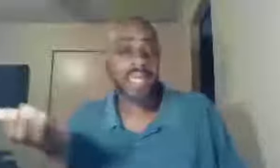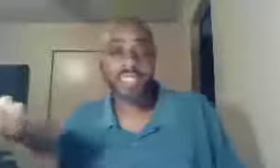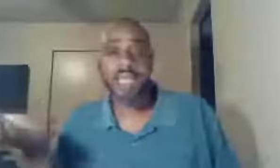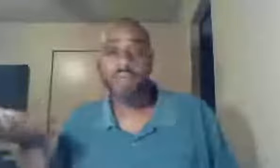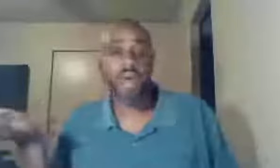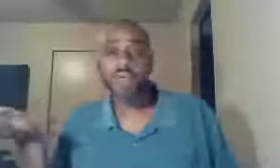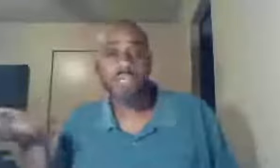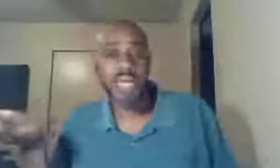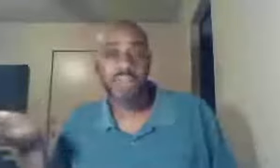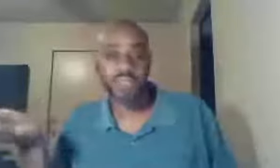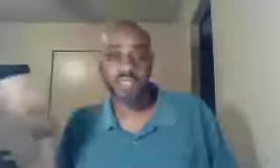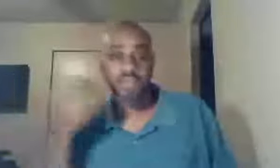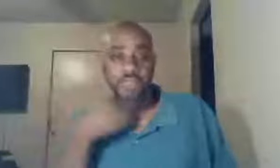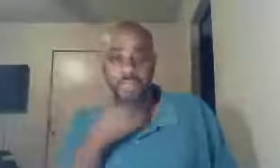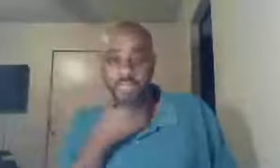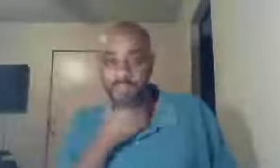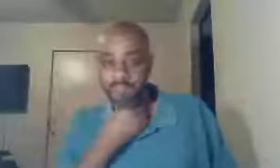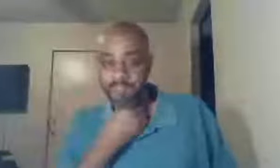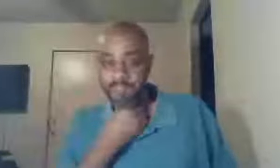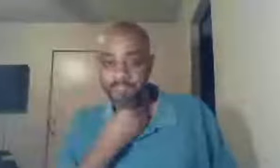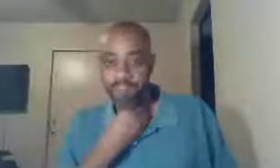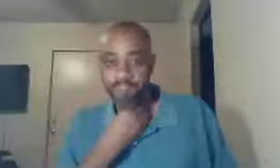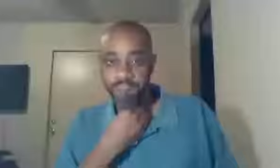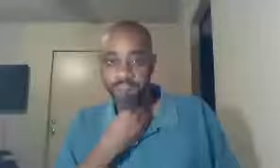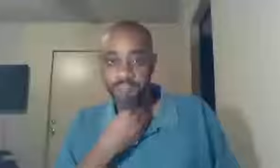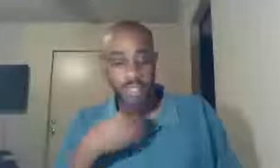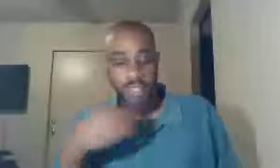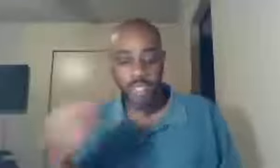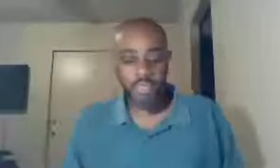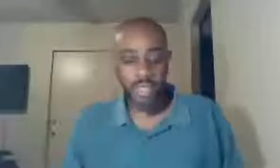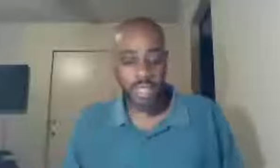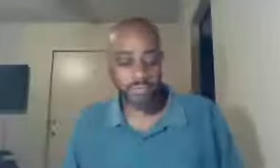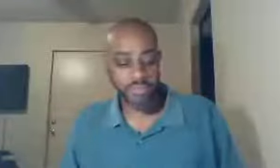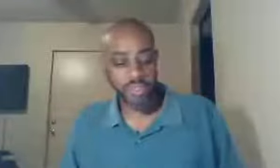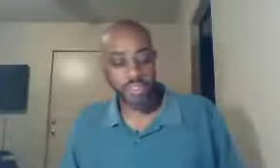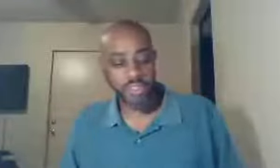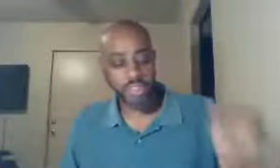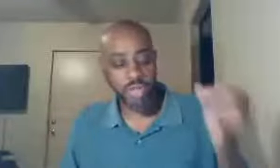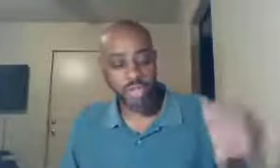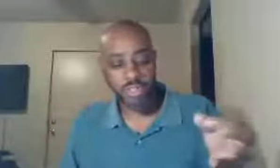except one who was not of me, in the first place, he was of destruction,